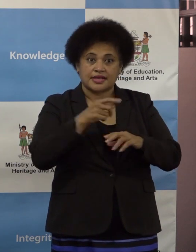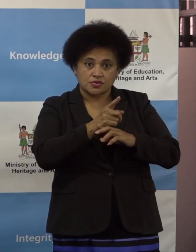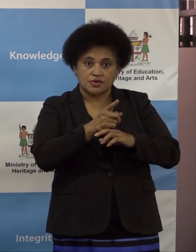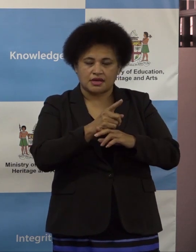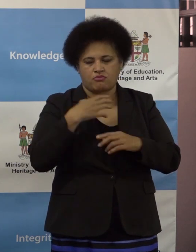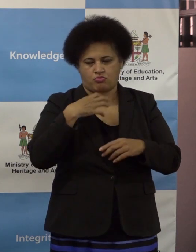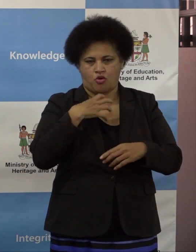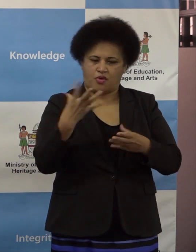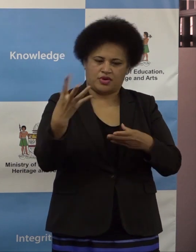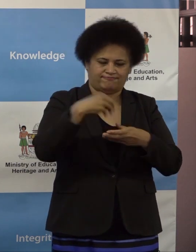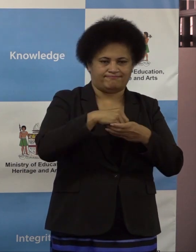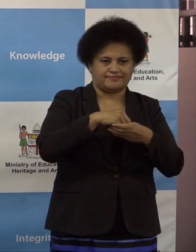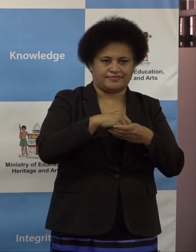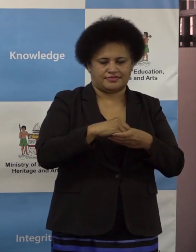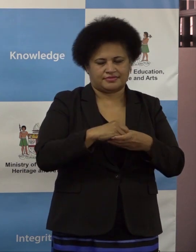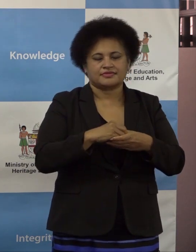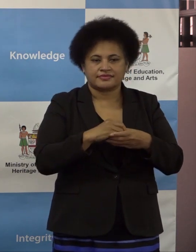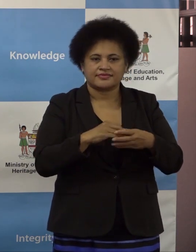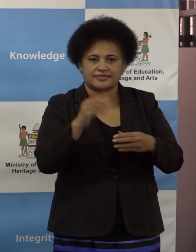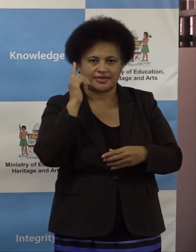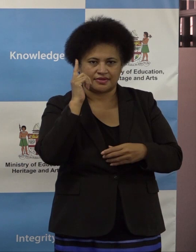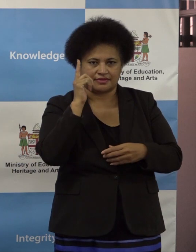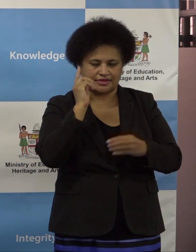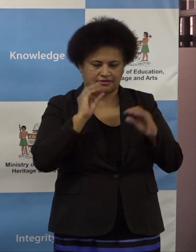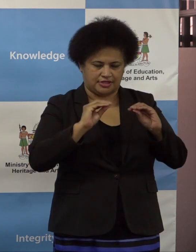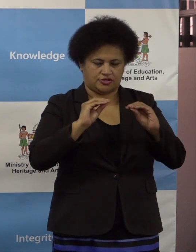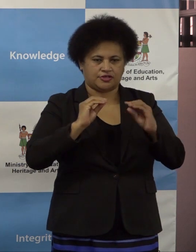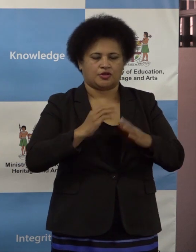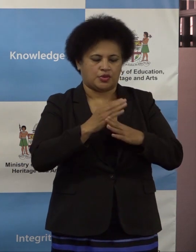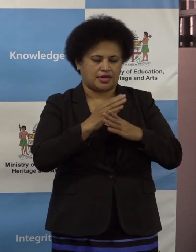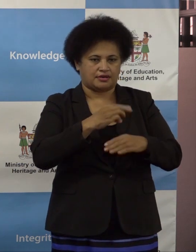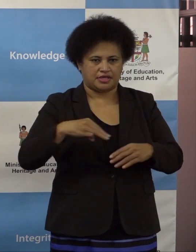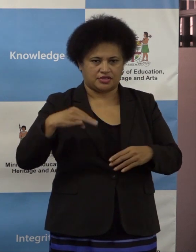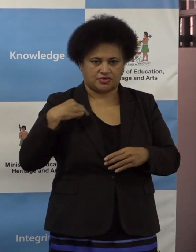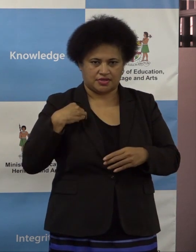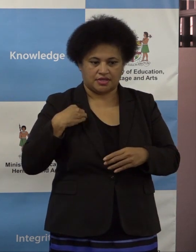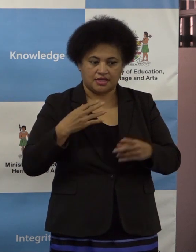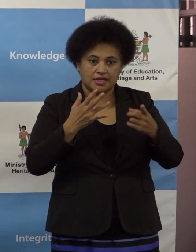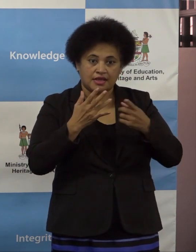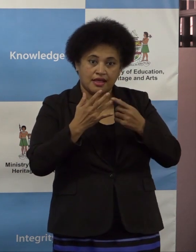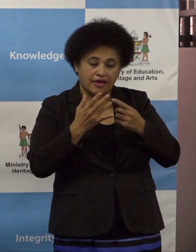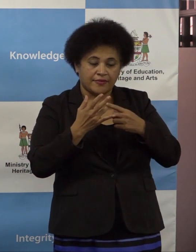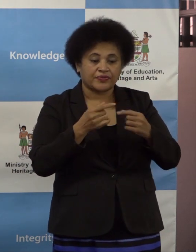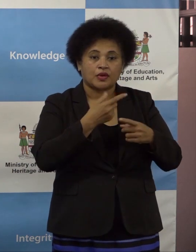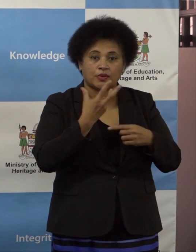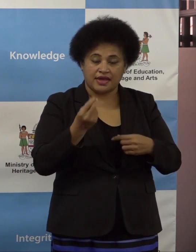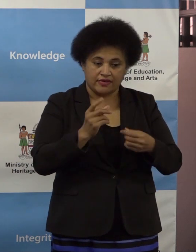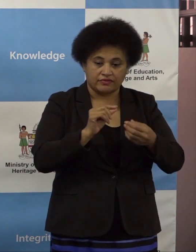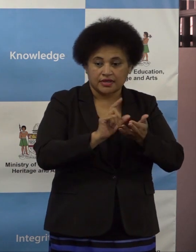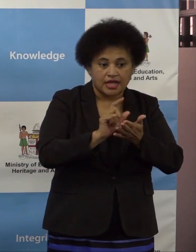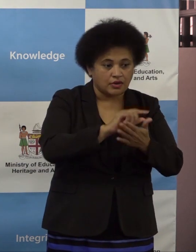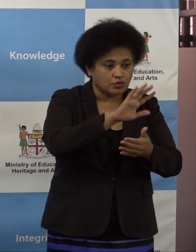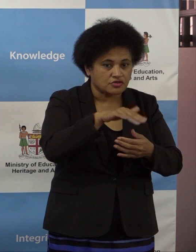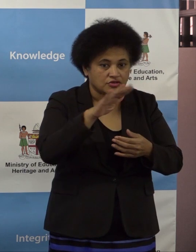The COVID-19 protocol has been finalized and cleared by the task force made up